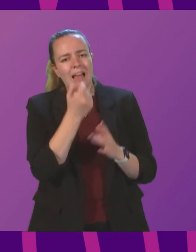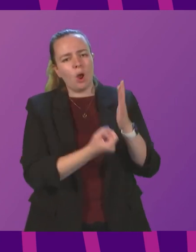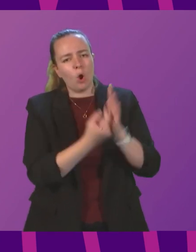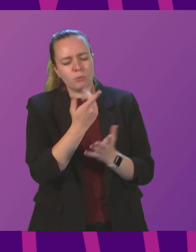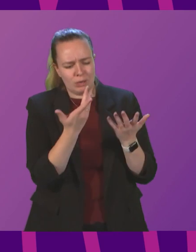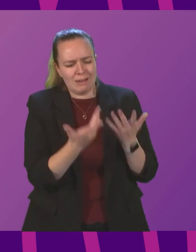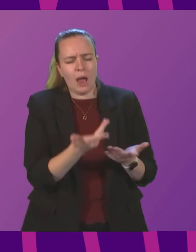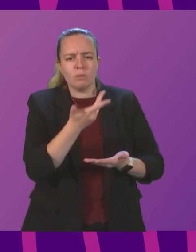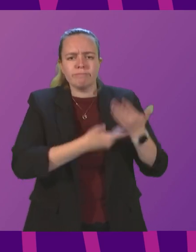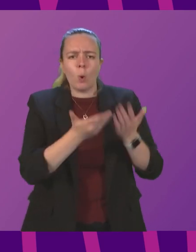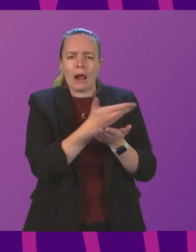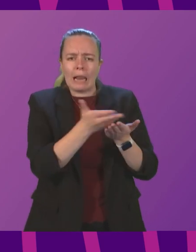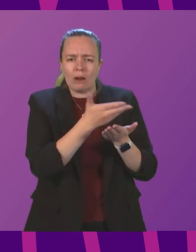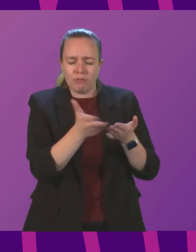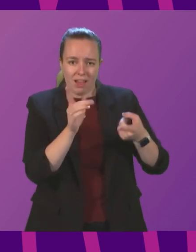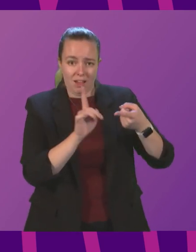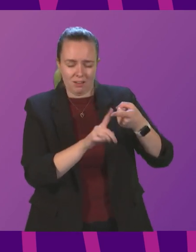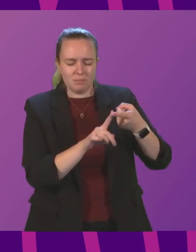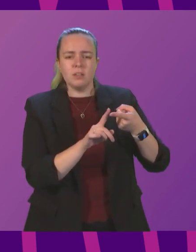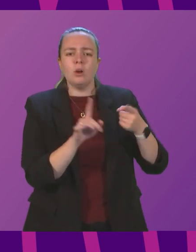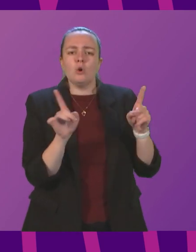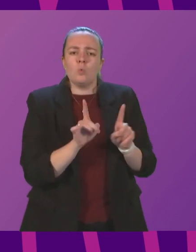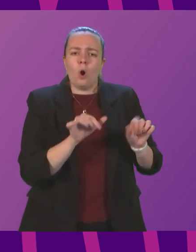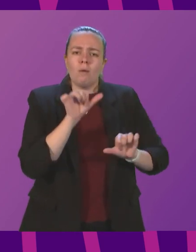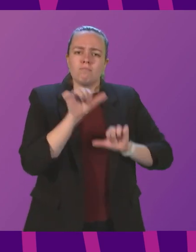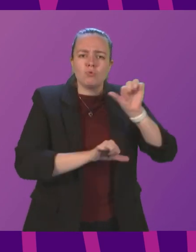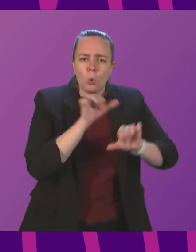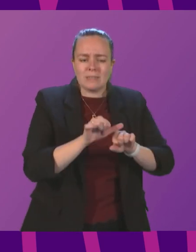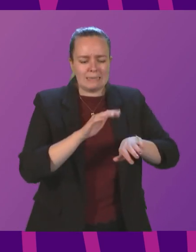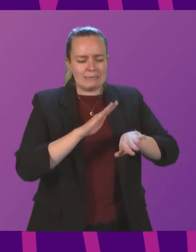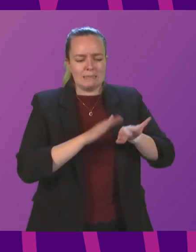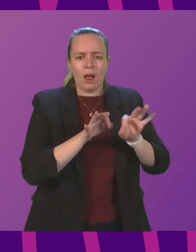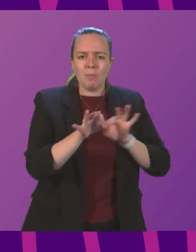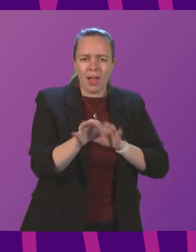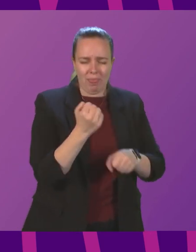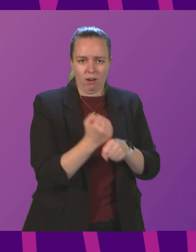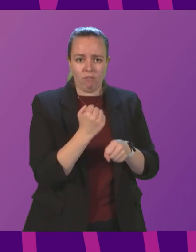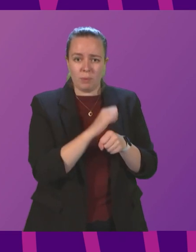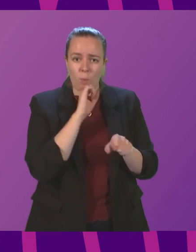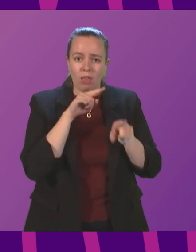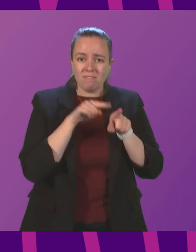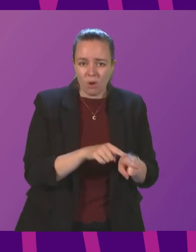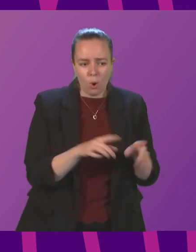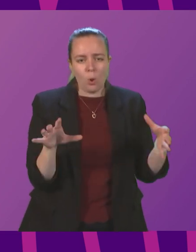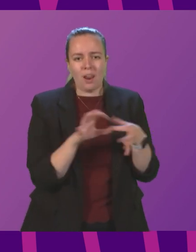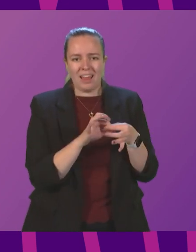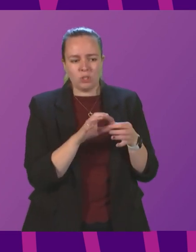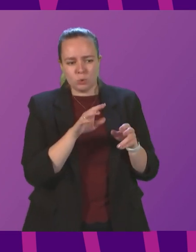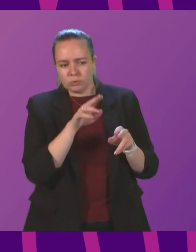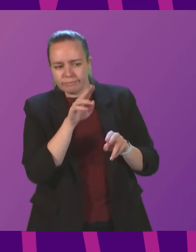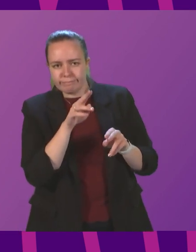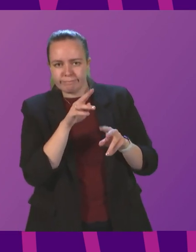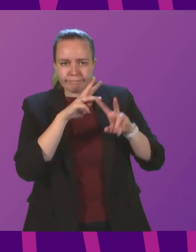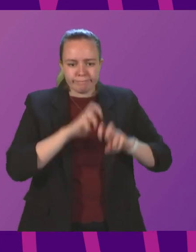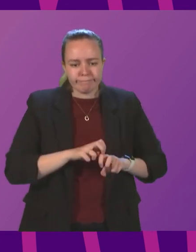clarify the following things? First of all, what process and timeline will the government be adhering to in terms of examining the rollout of the